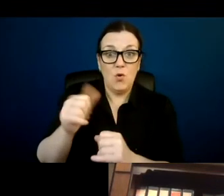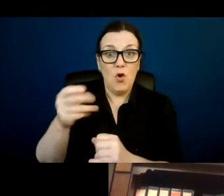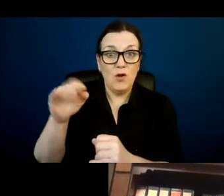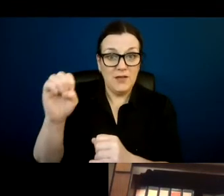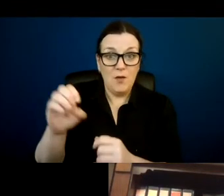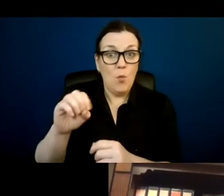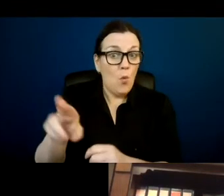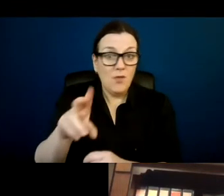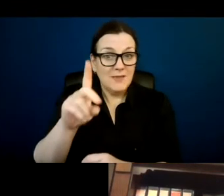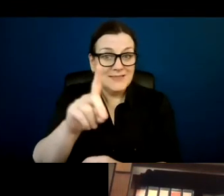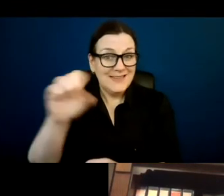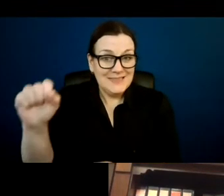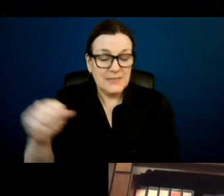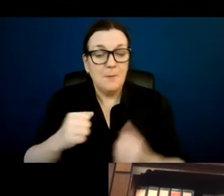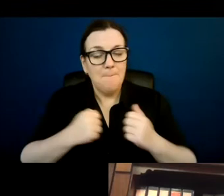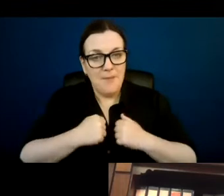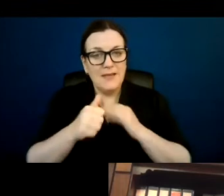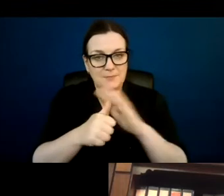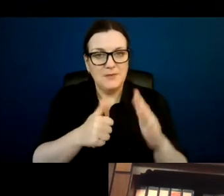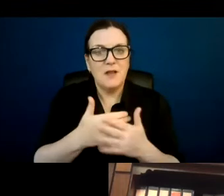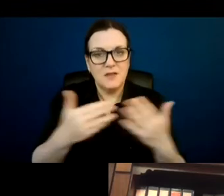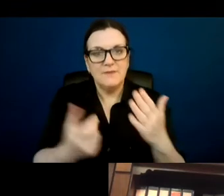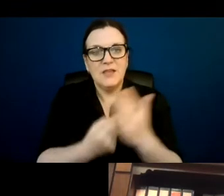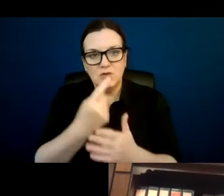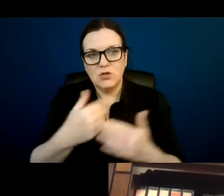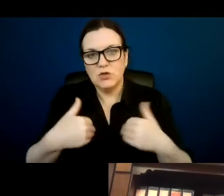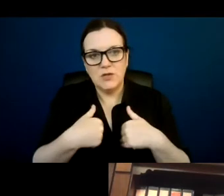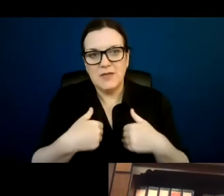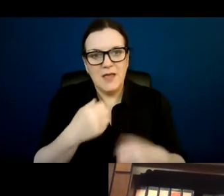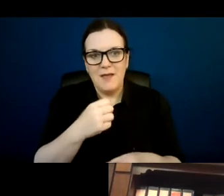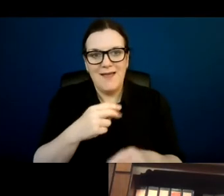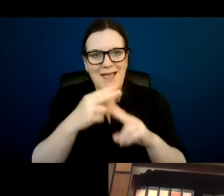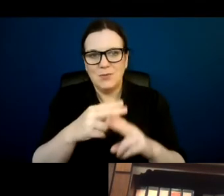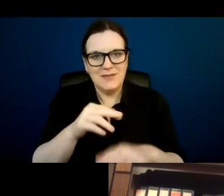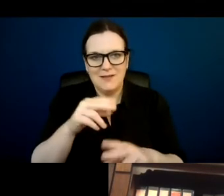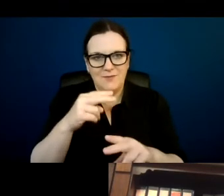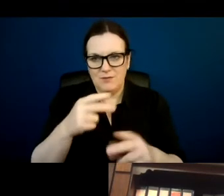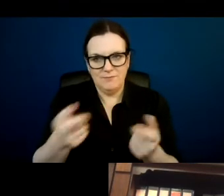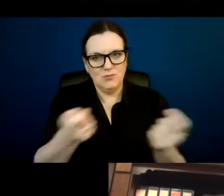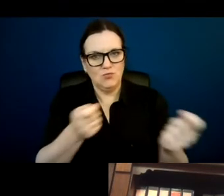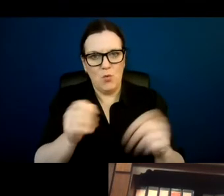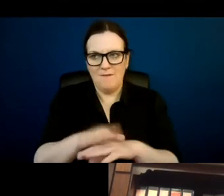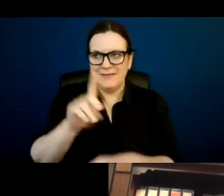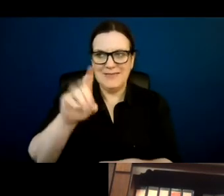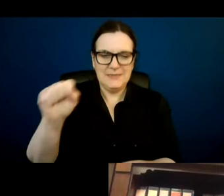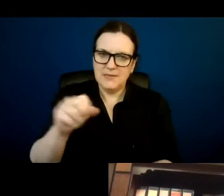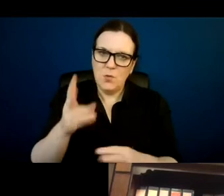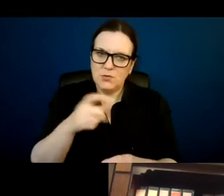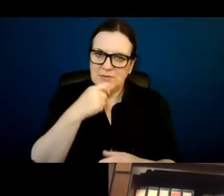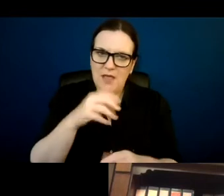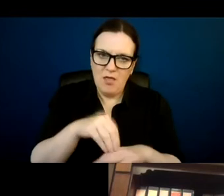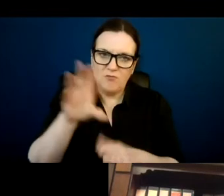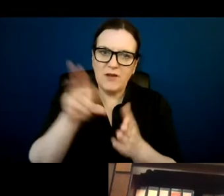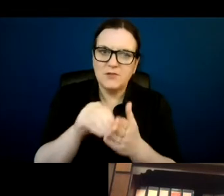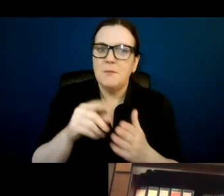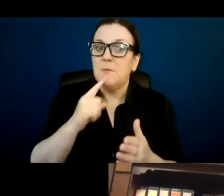in my experience, a lot of the issues we're concerned about are outside the remit of the DSS to control. So just to say that on the record, but I'm very